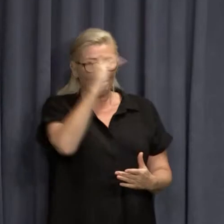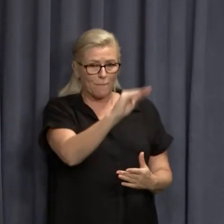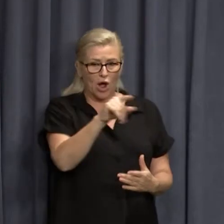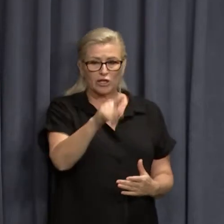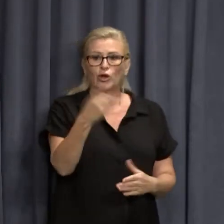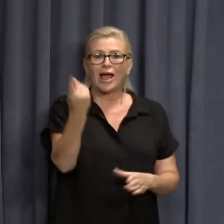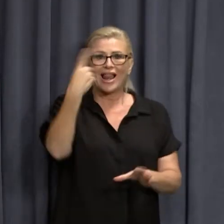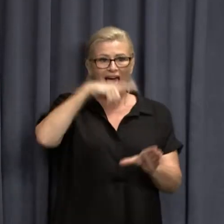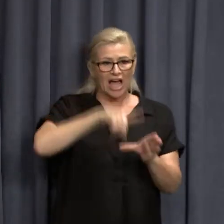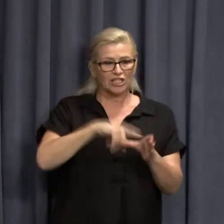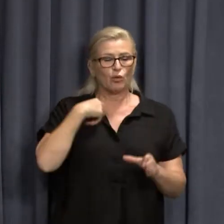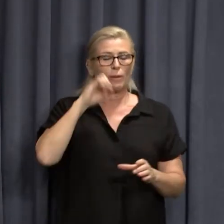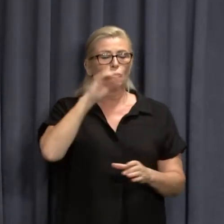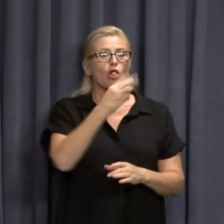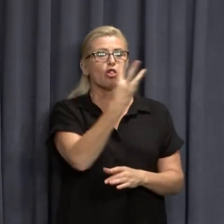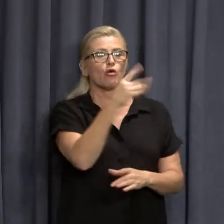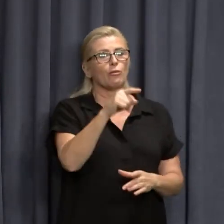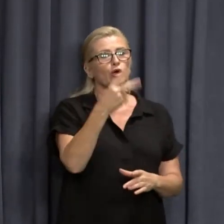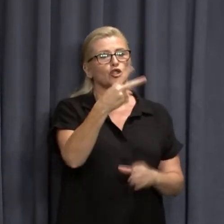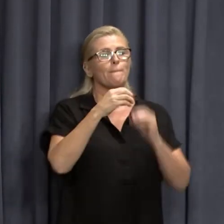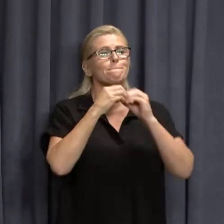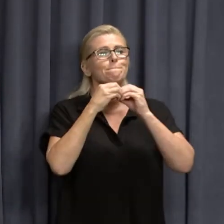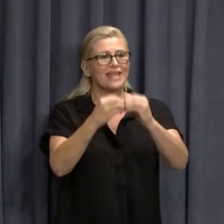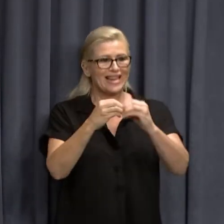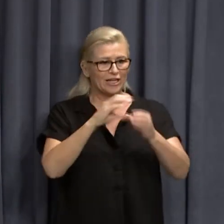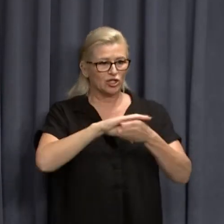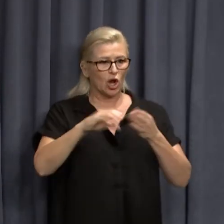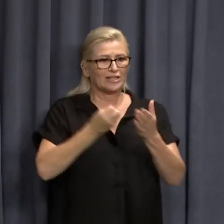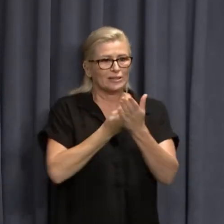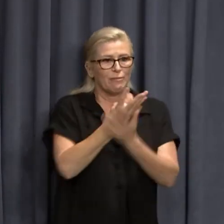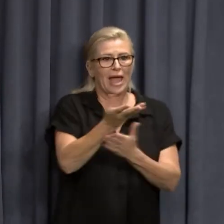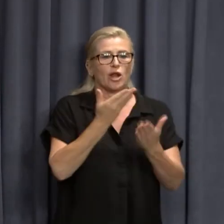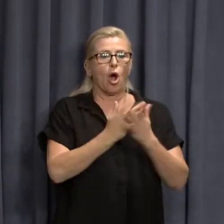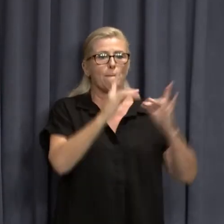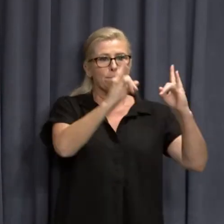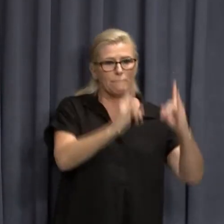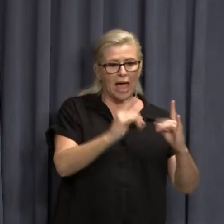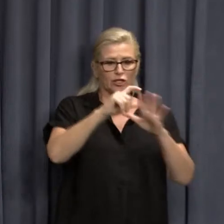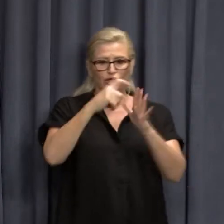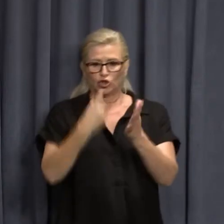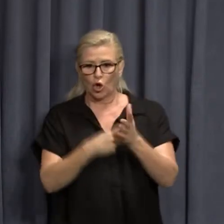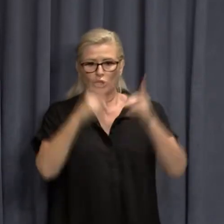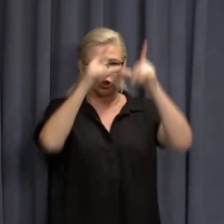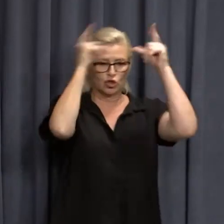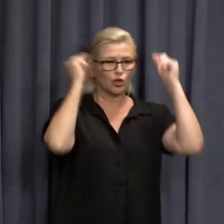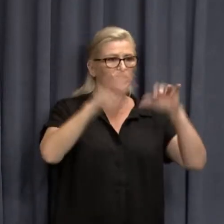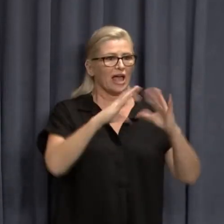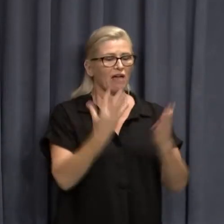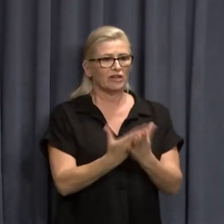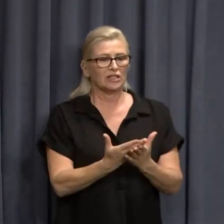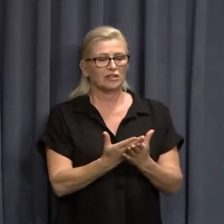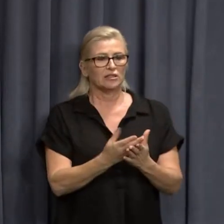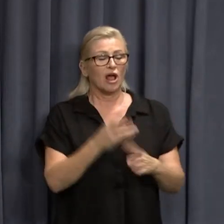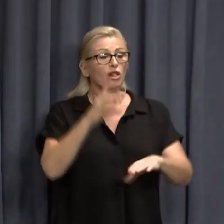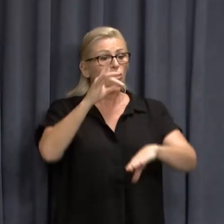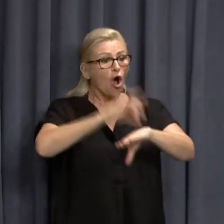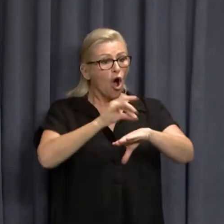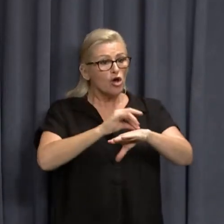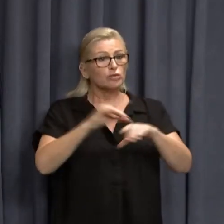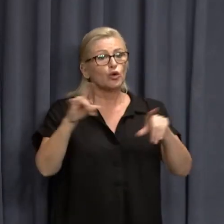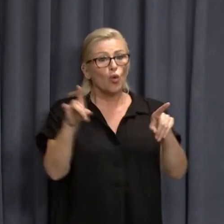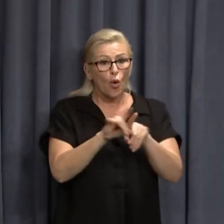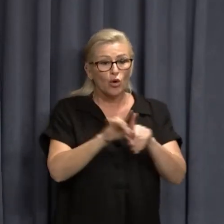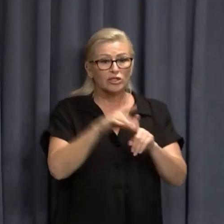year we announced $3.2 billion of additional spend on beds, doctors, nurses and the like. The hospital system actually also has to deal with